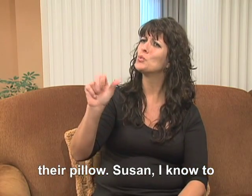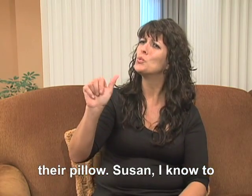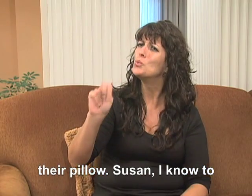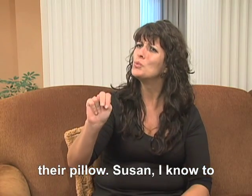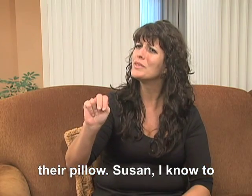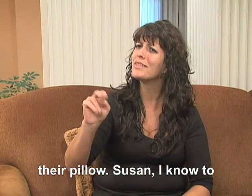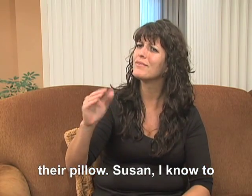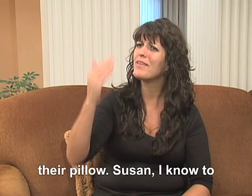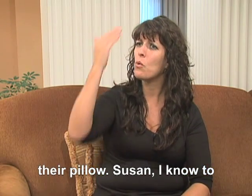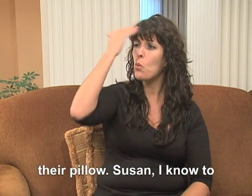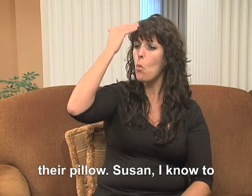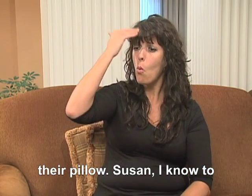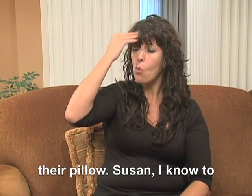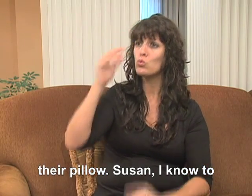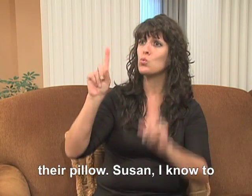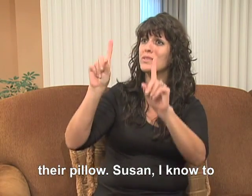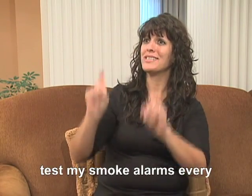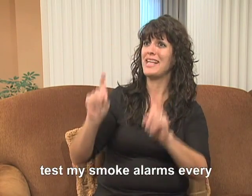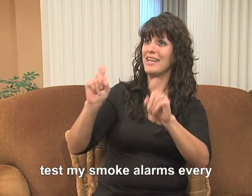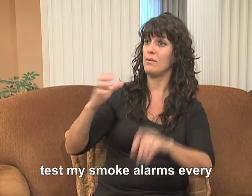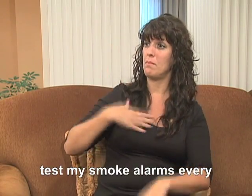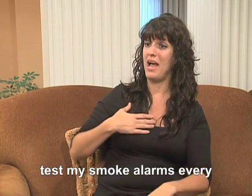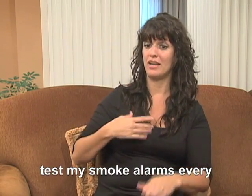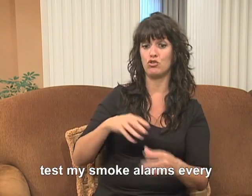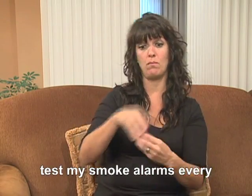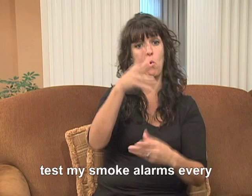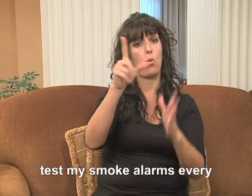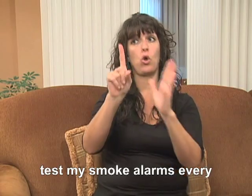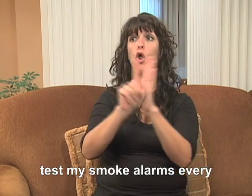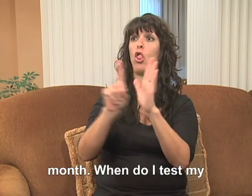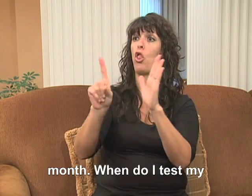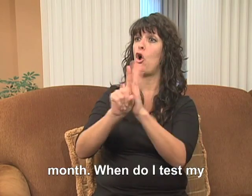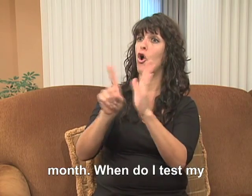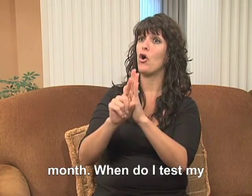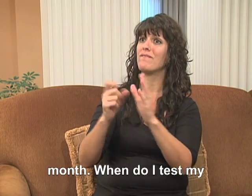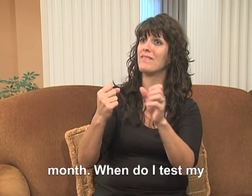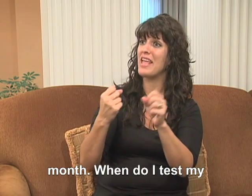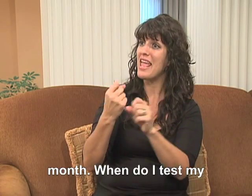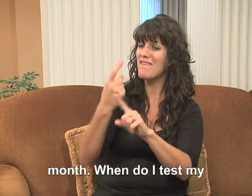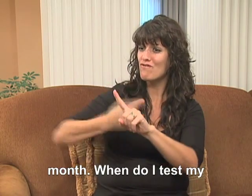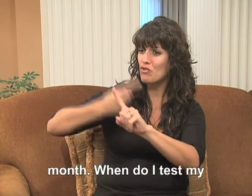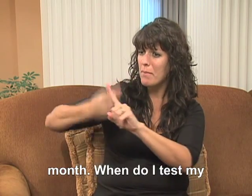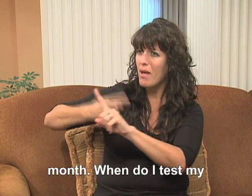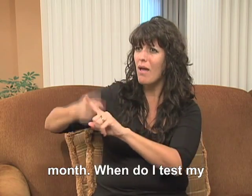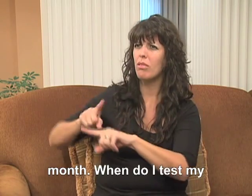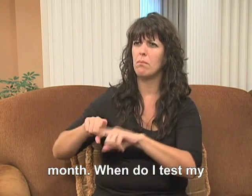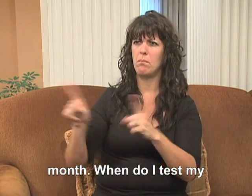Susan, I know to test my smoke alarms every month. When do I test my Lifetone?